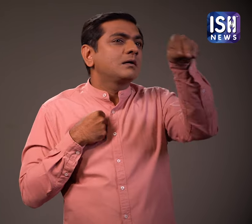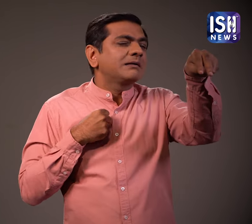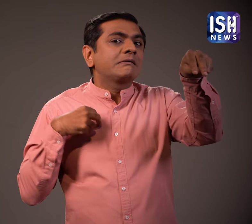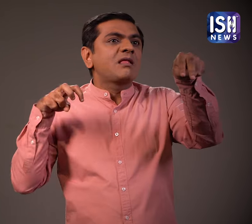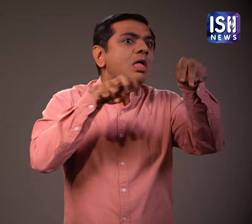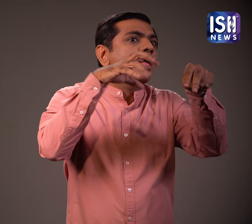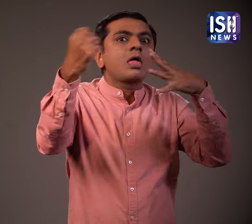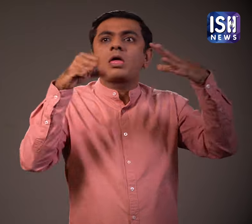ticket.